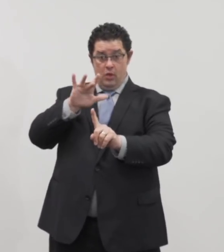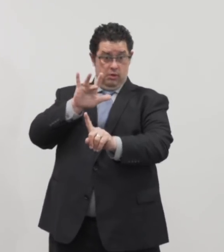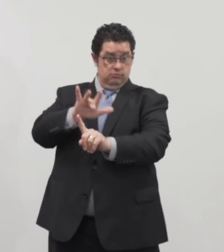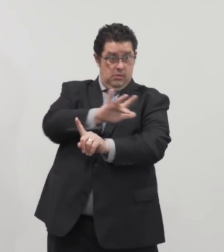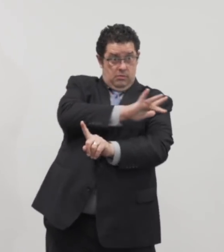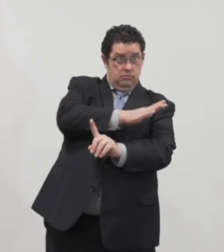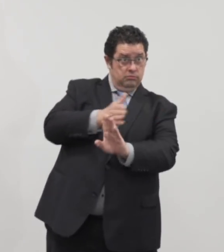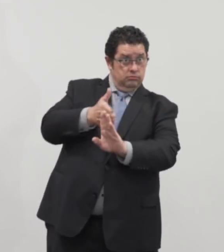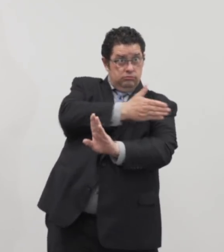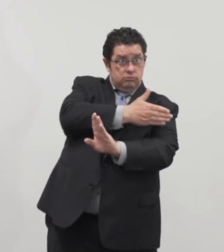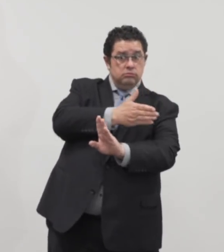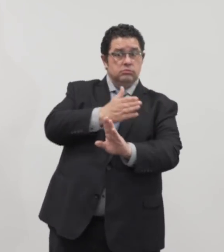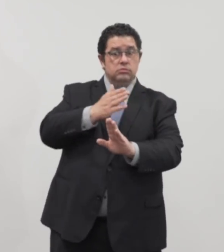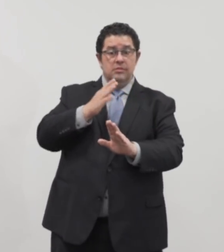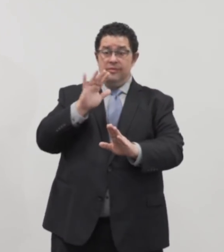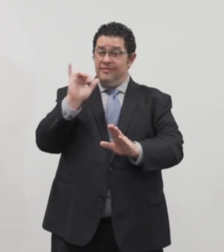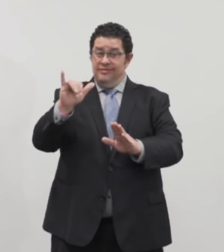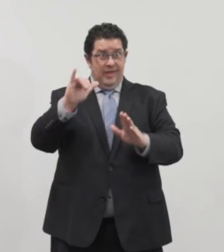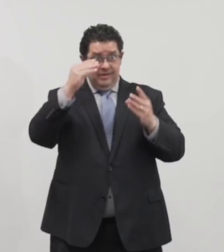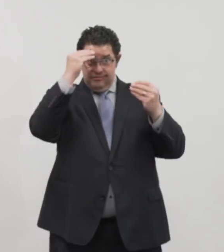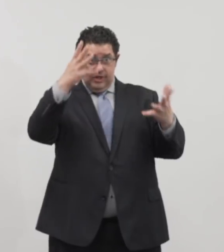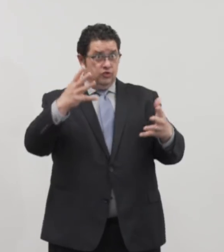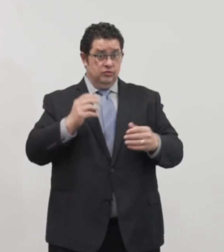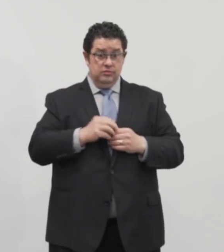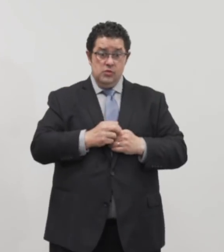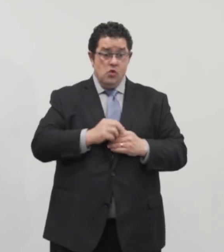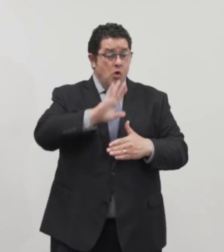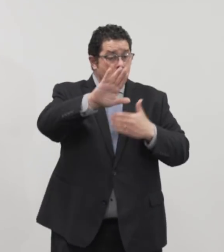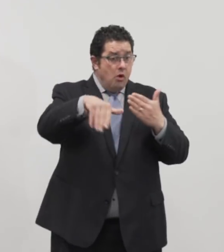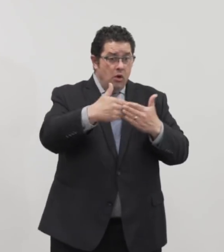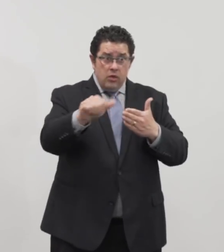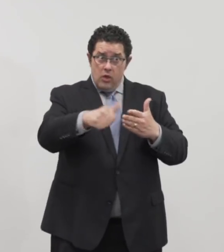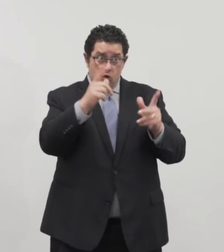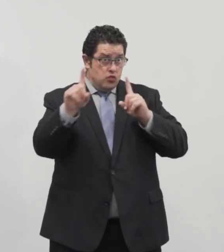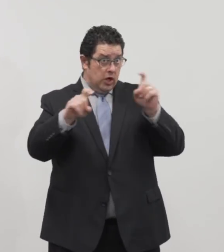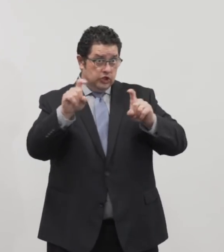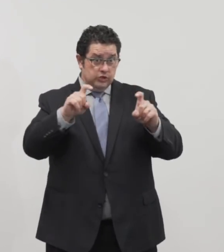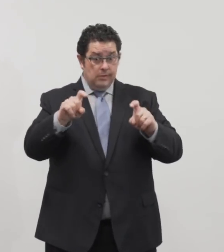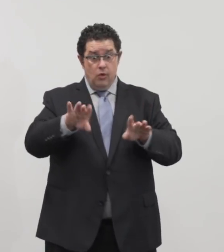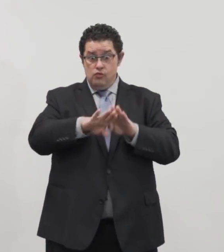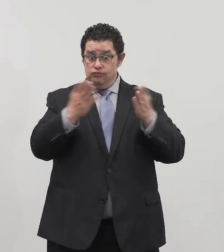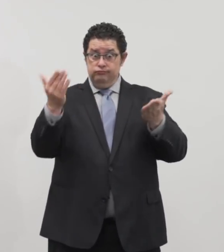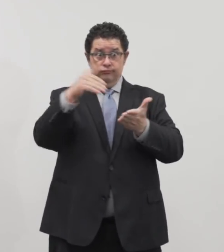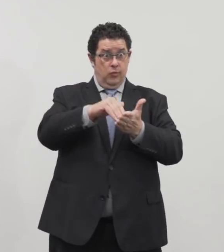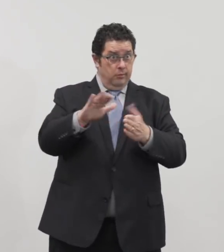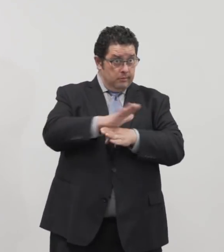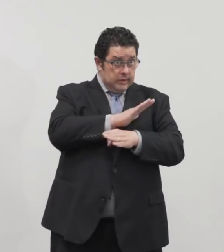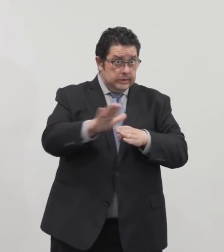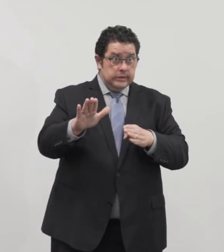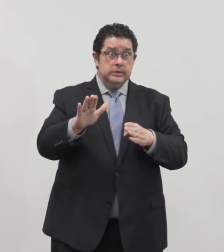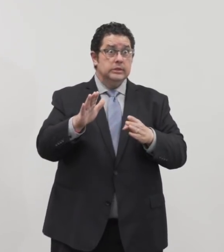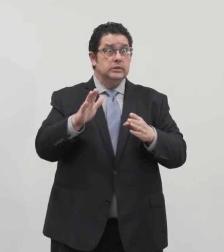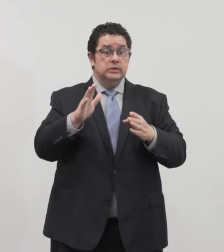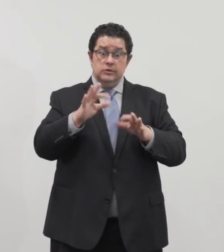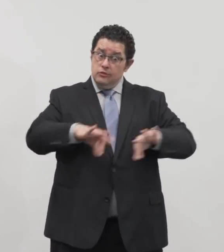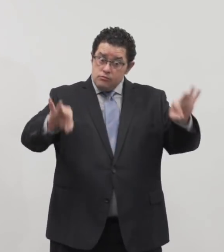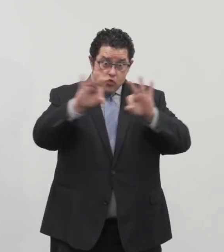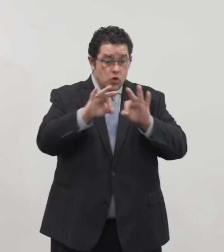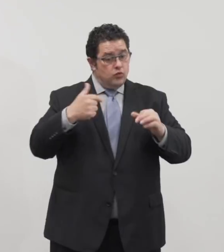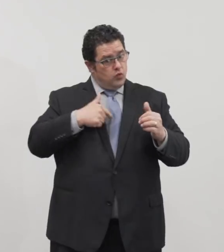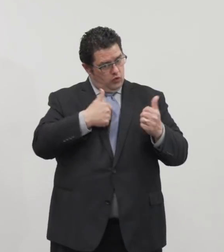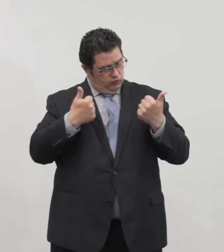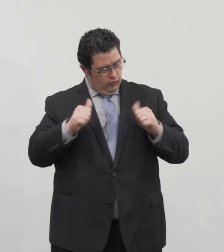of our questions moving forward. All of these other questions about reopening our businesses are very, very important to us. And we're going to try and balance that